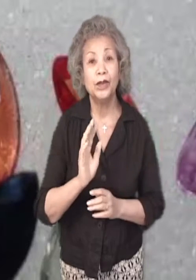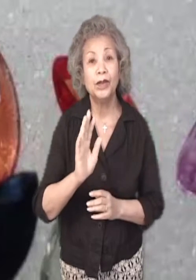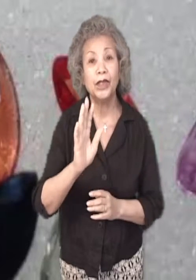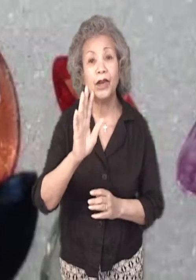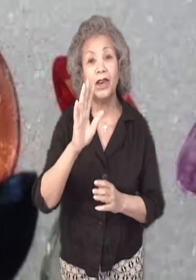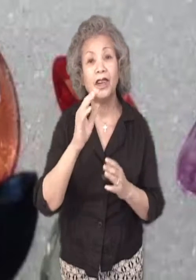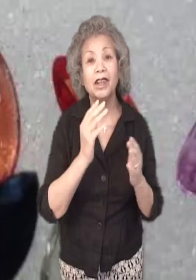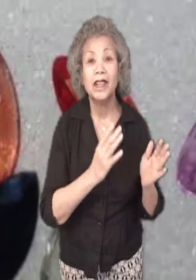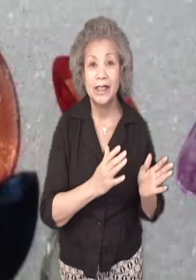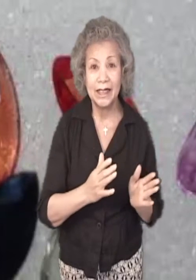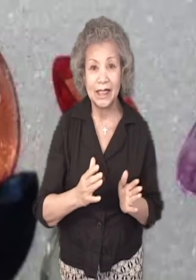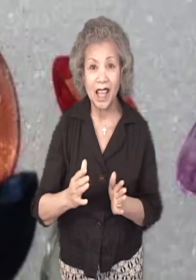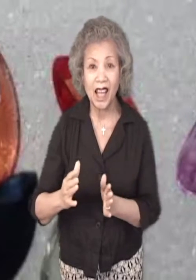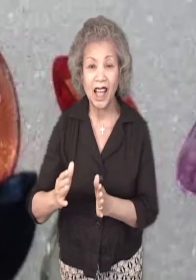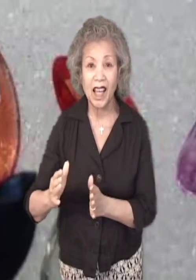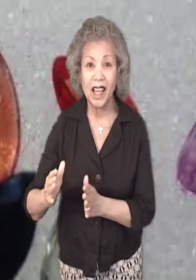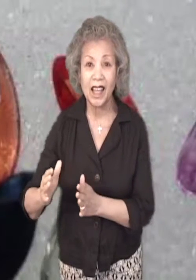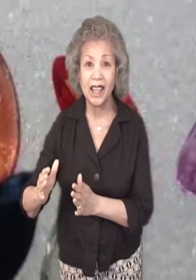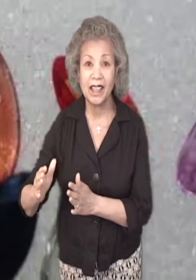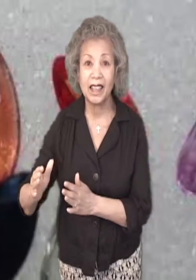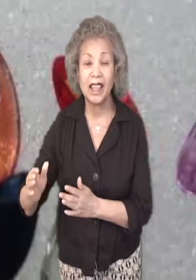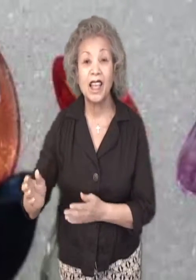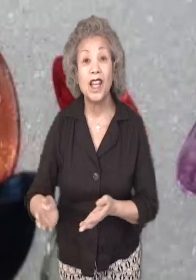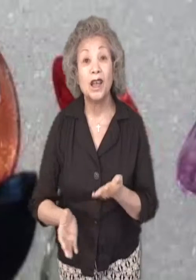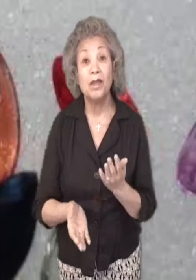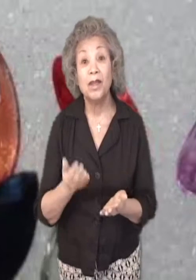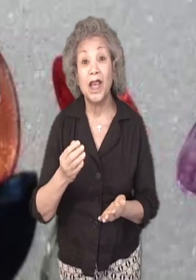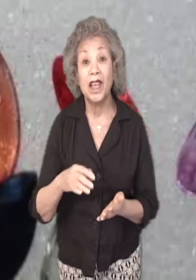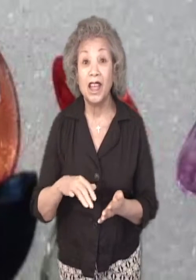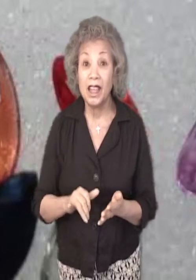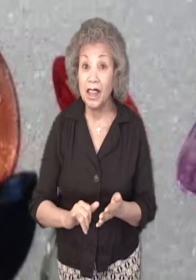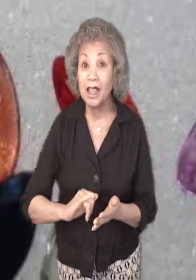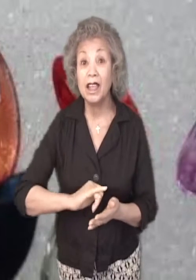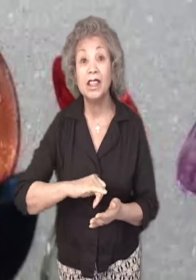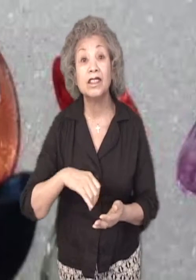your design. May these